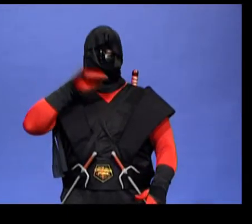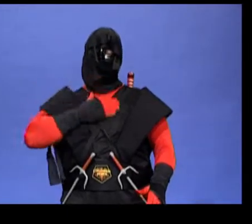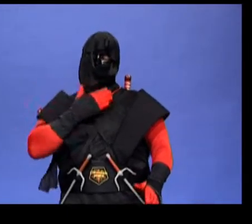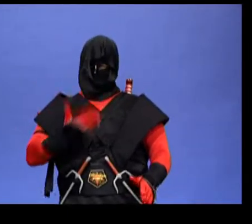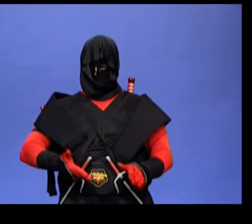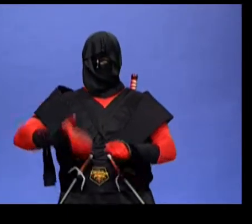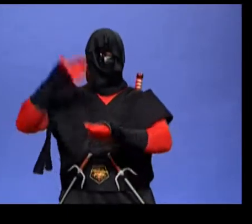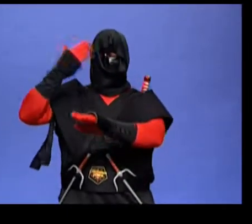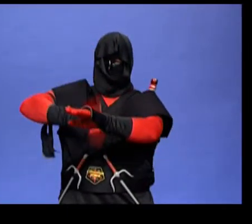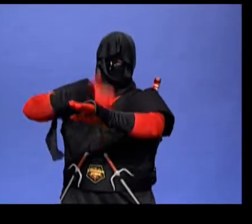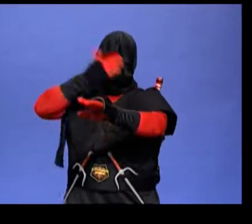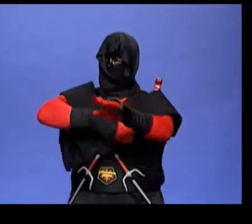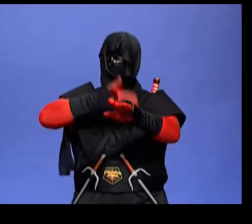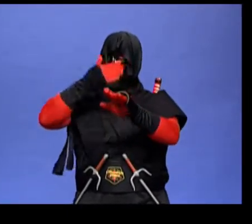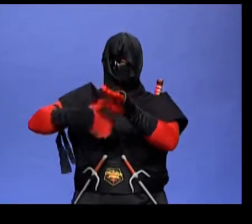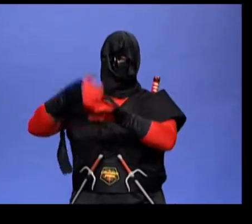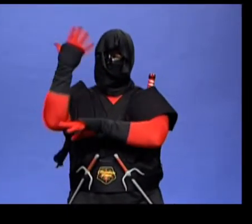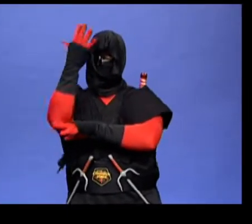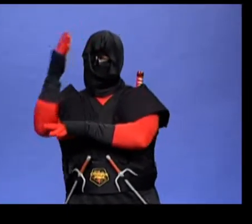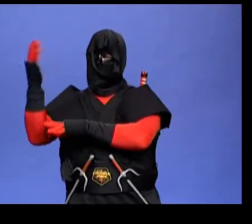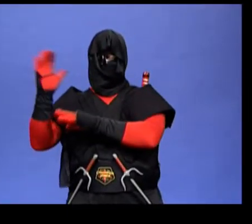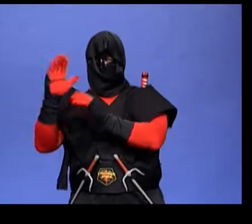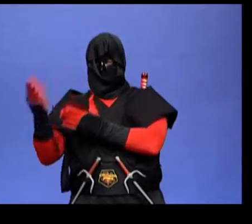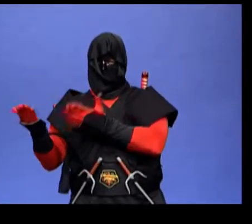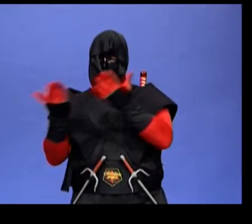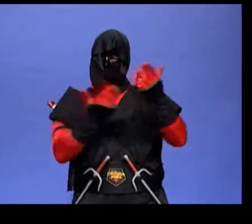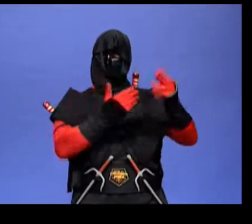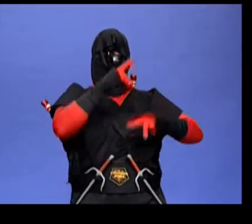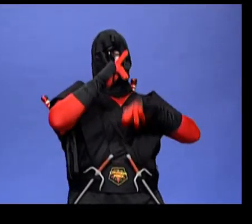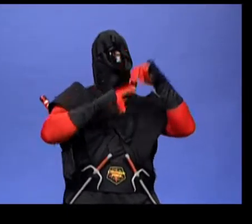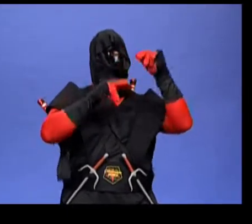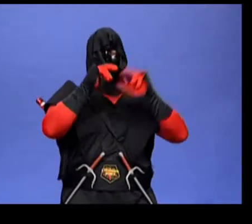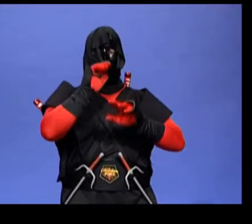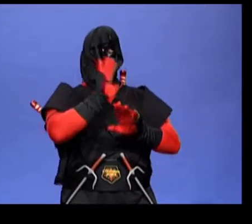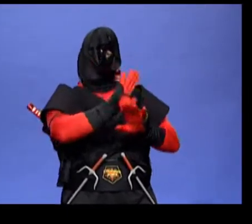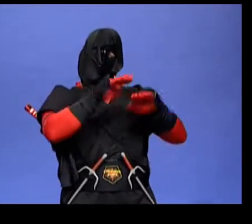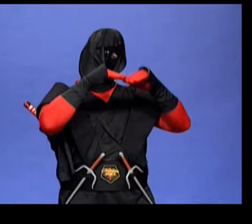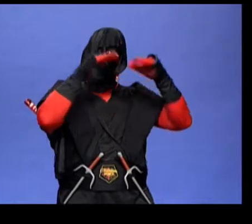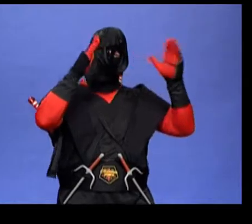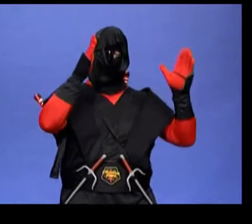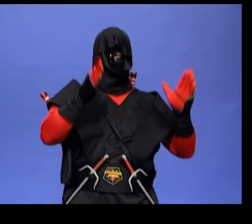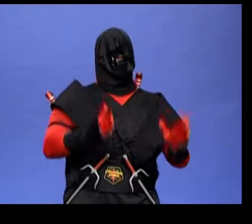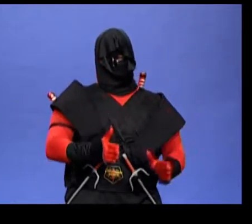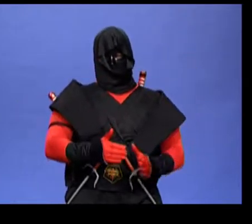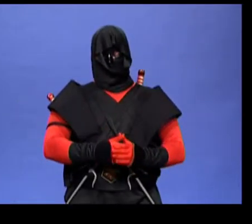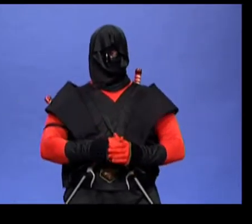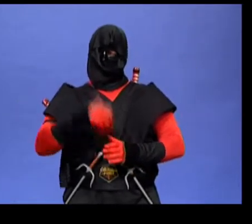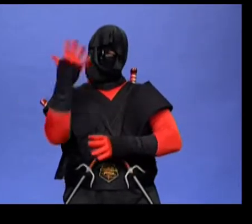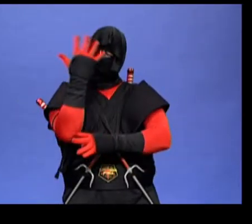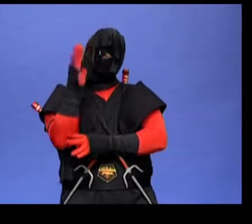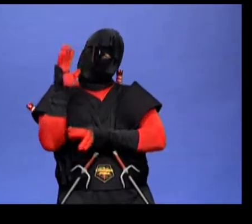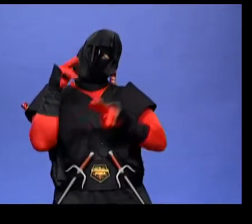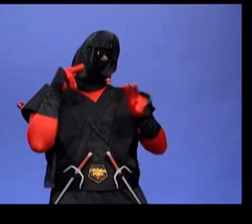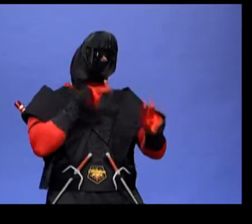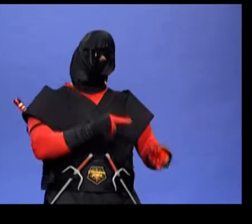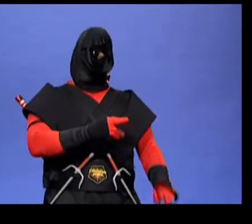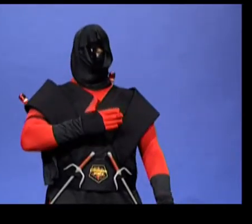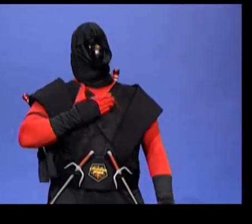And so the boy cut off her branches, and carried them away to build his house. And the tree